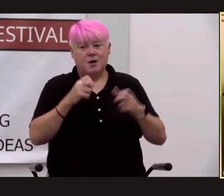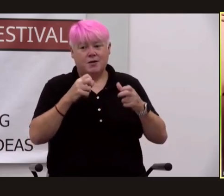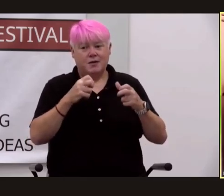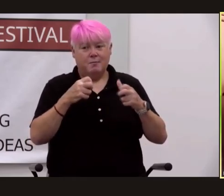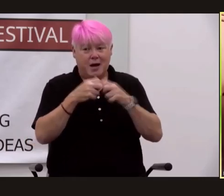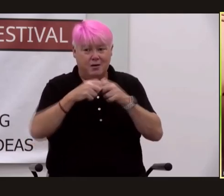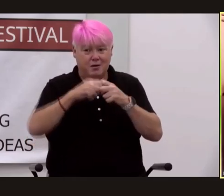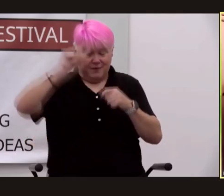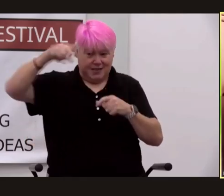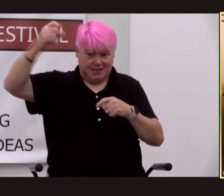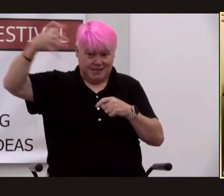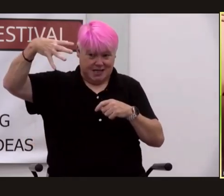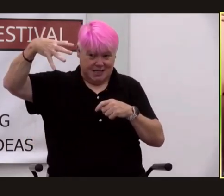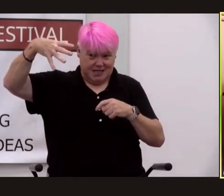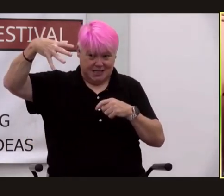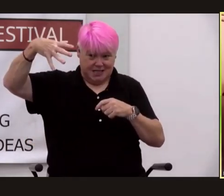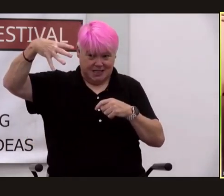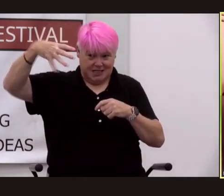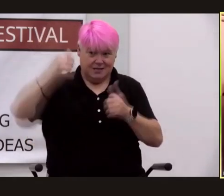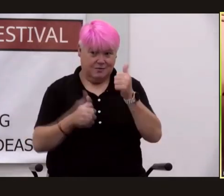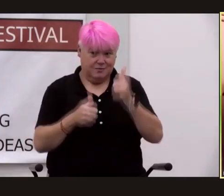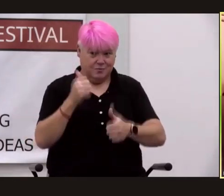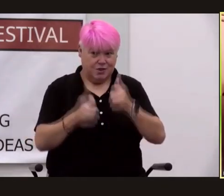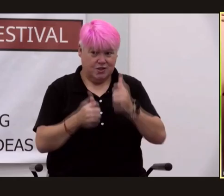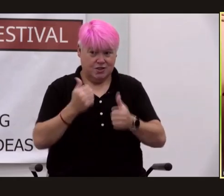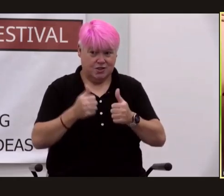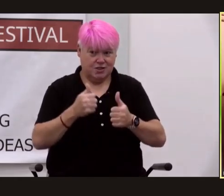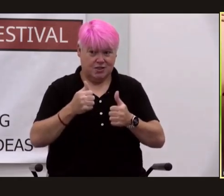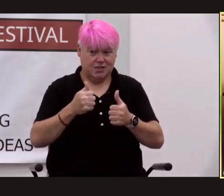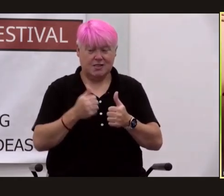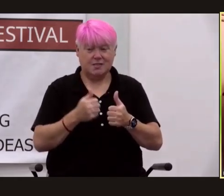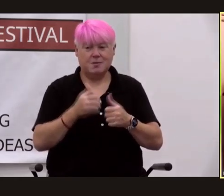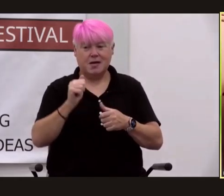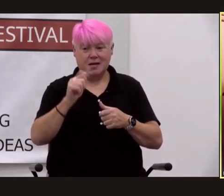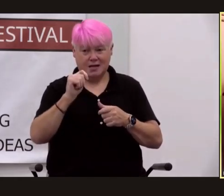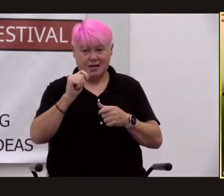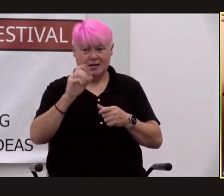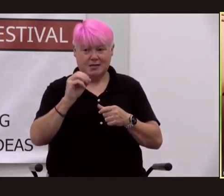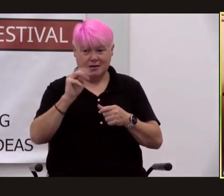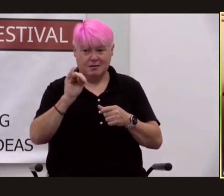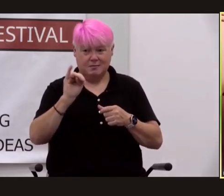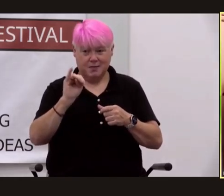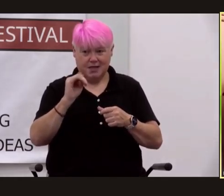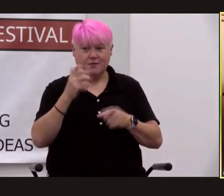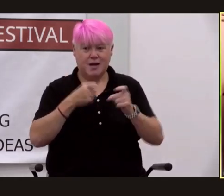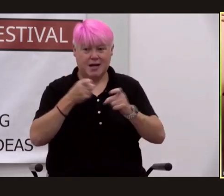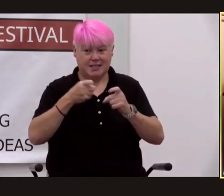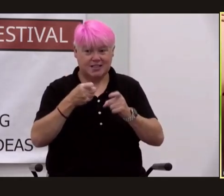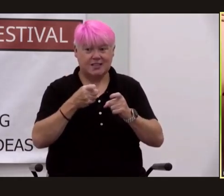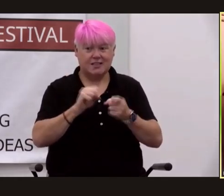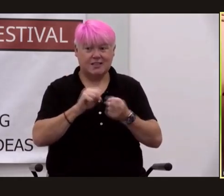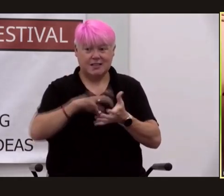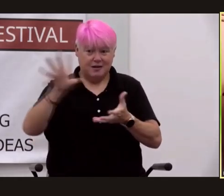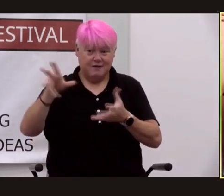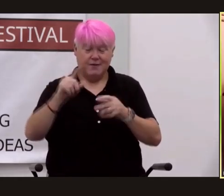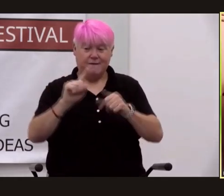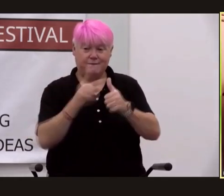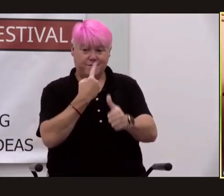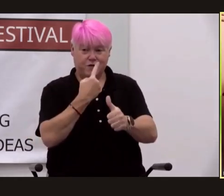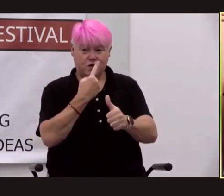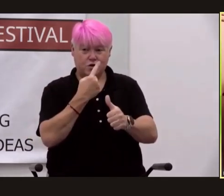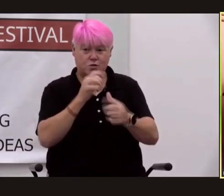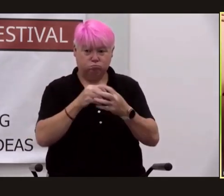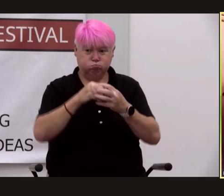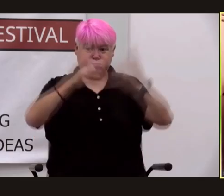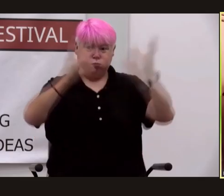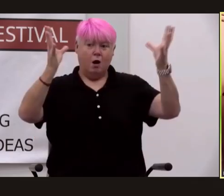the fire of the sun which is powered by atomic reactions down to earth and set off the world's first atomic explosion